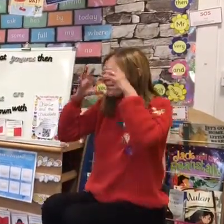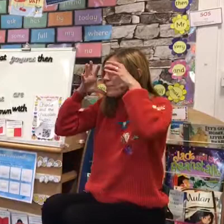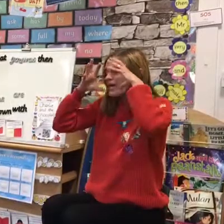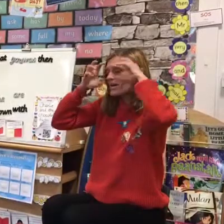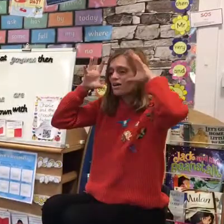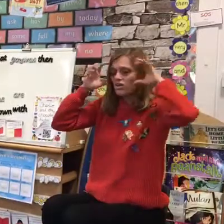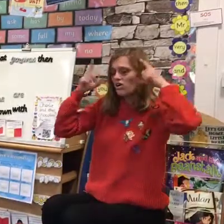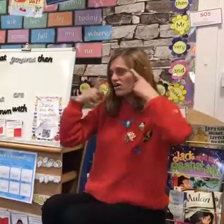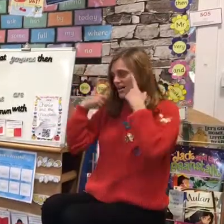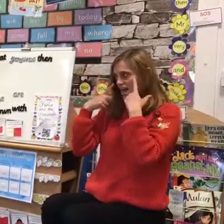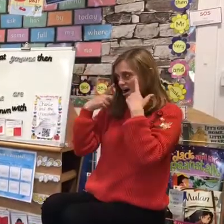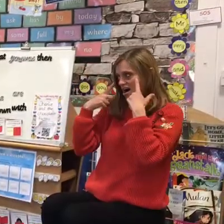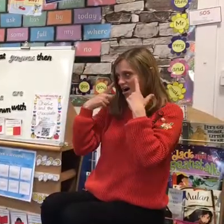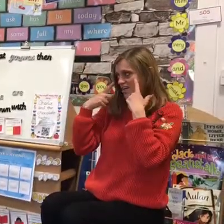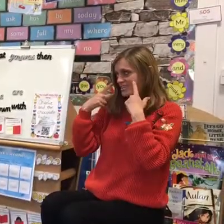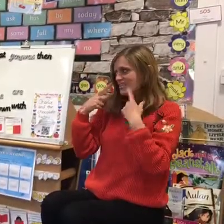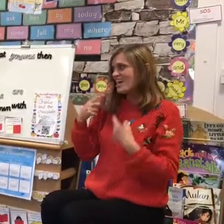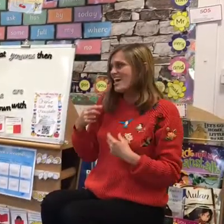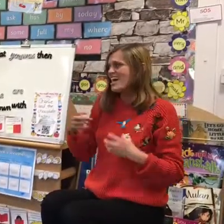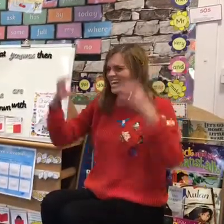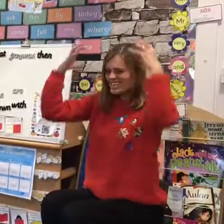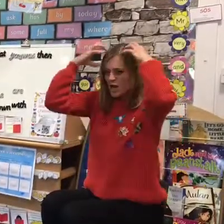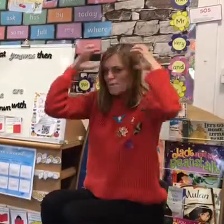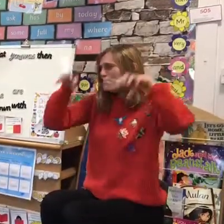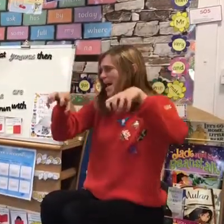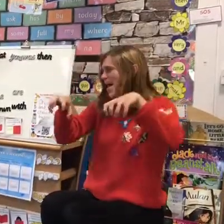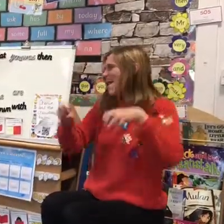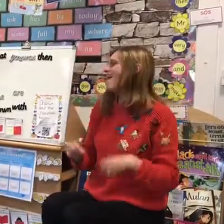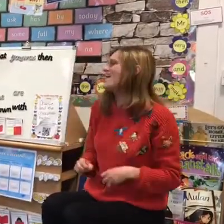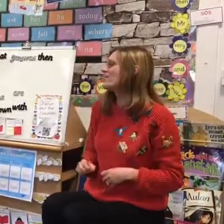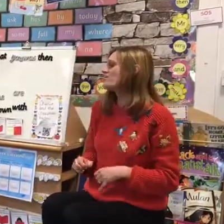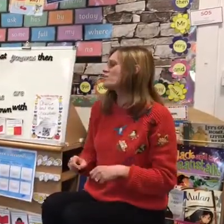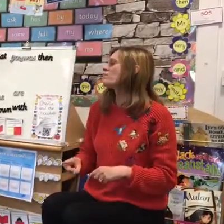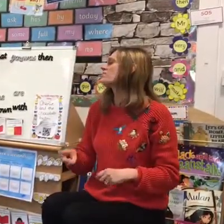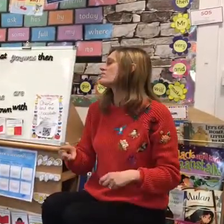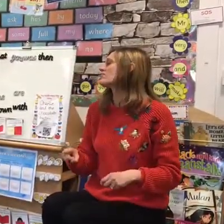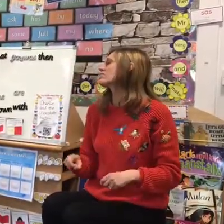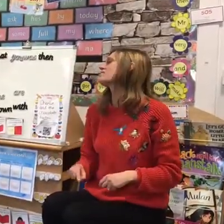big goggly eyes. It's a bear.